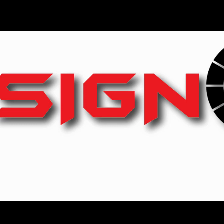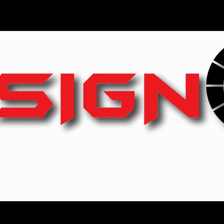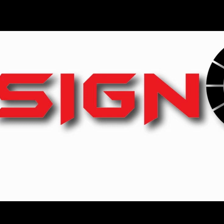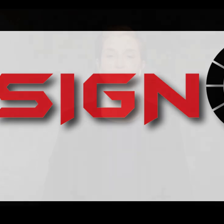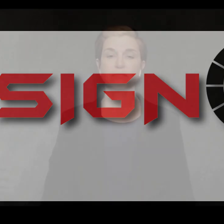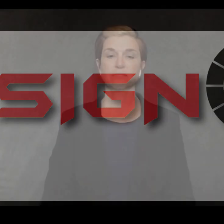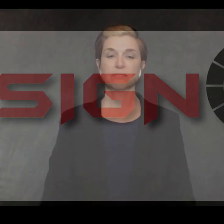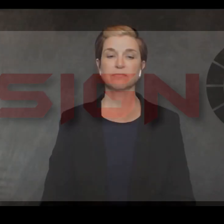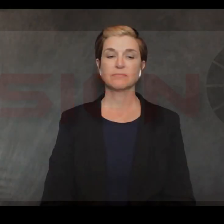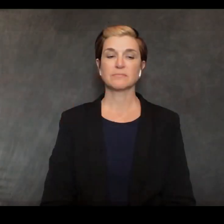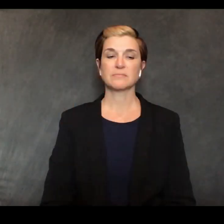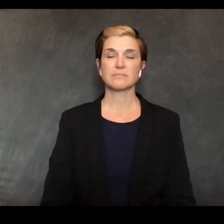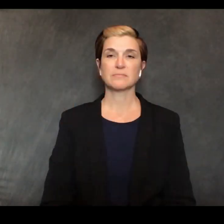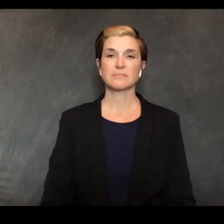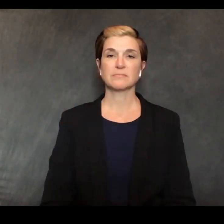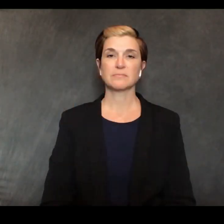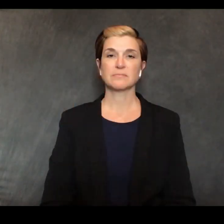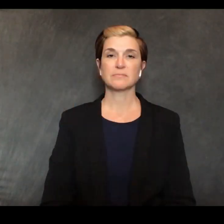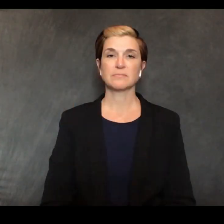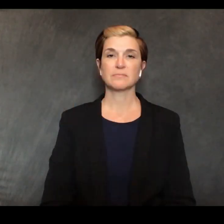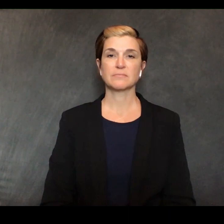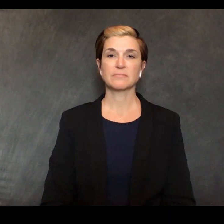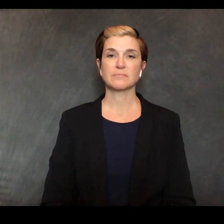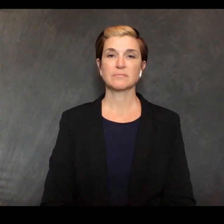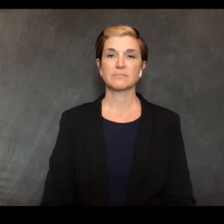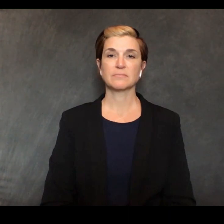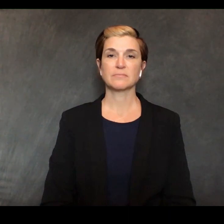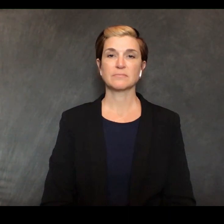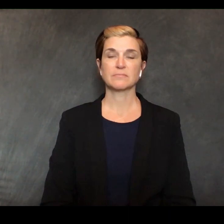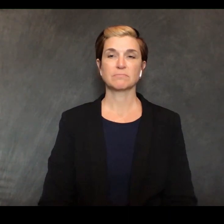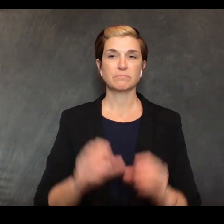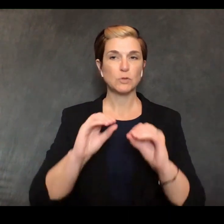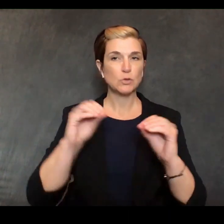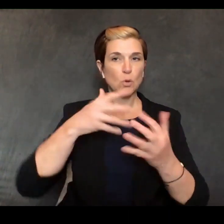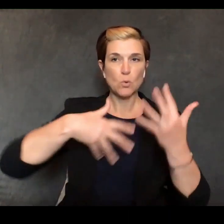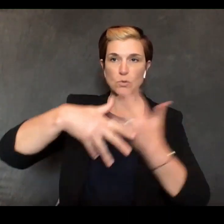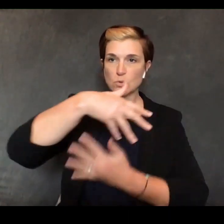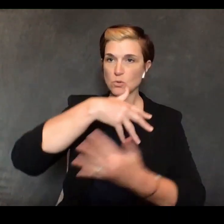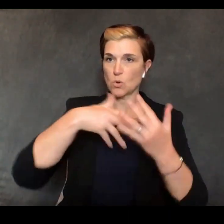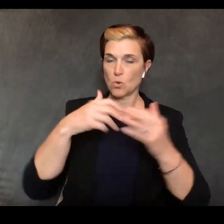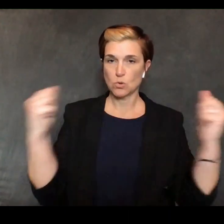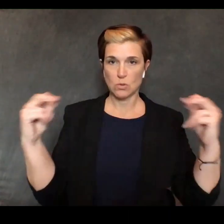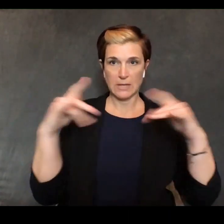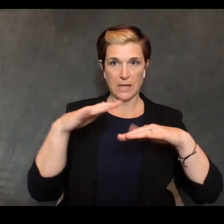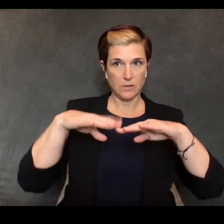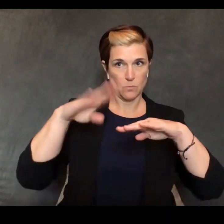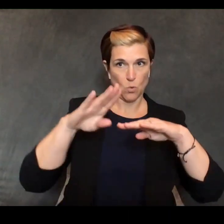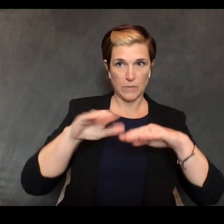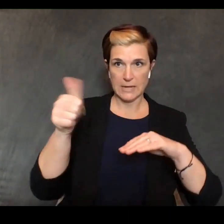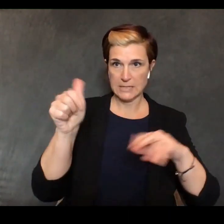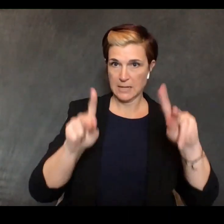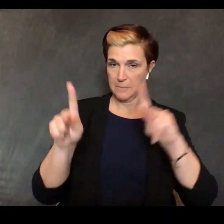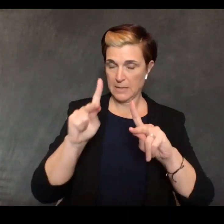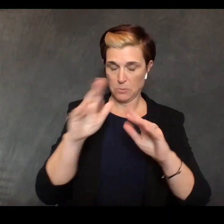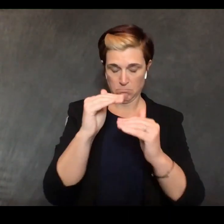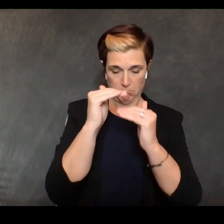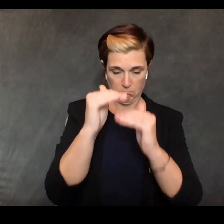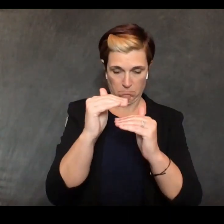from people no social gatherings of more than 10 people use drive-through as the president discussed with leaders in the industry today and